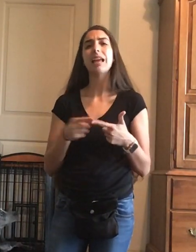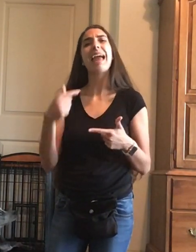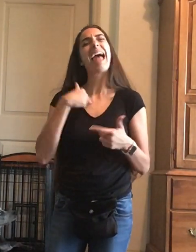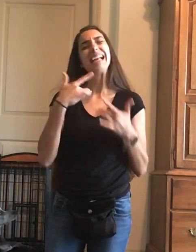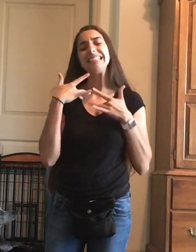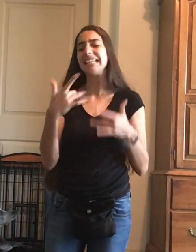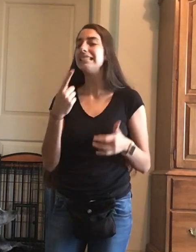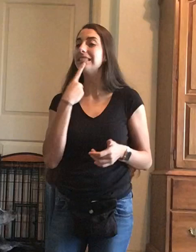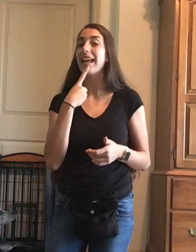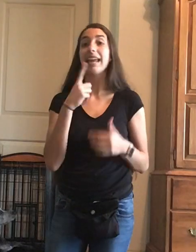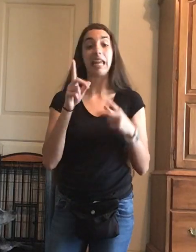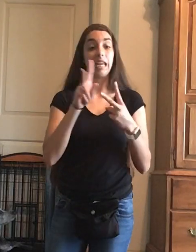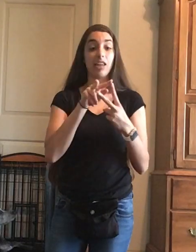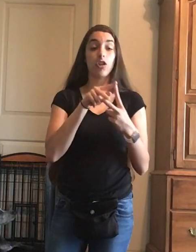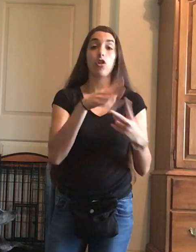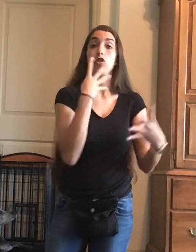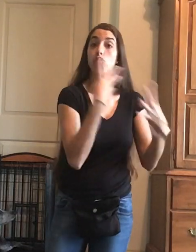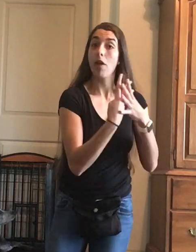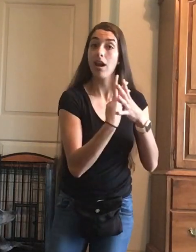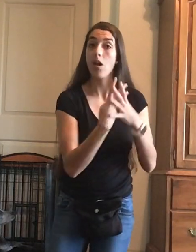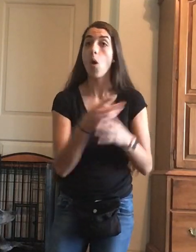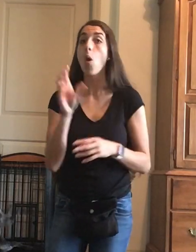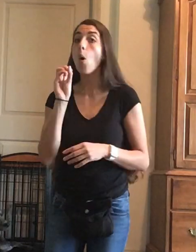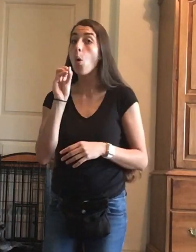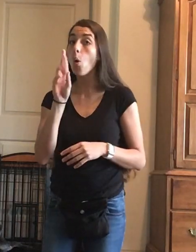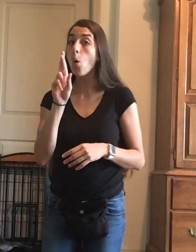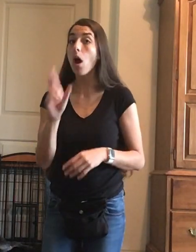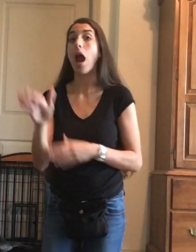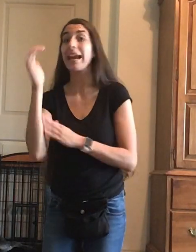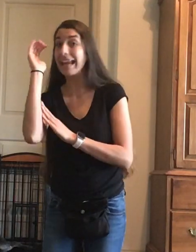Secondarily, I tend to say either crate or camera.